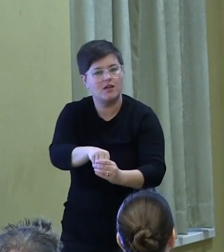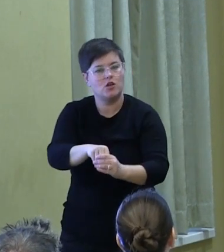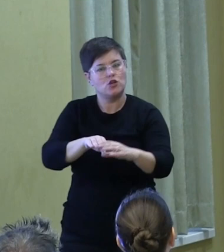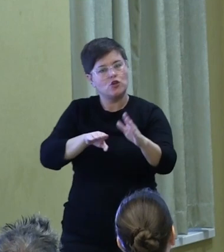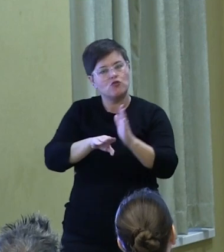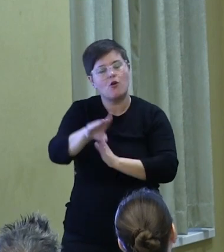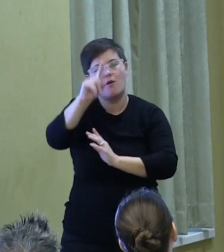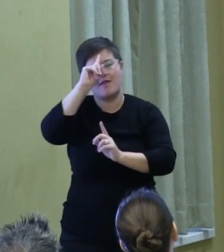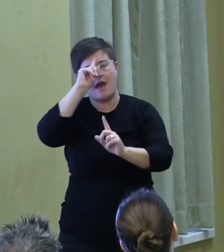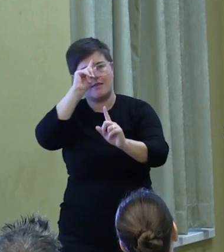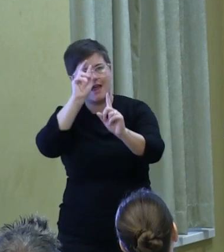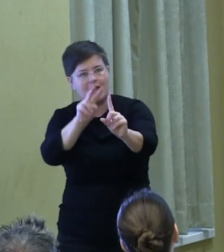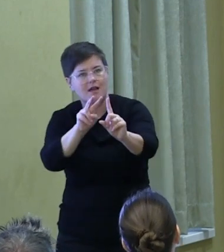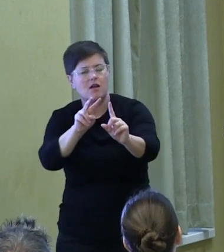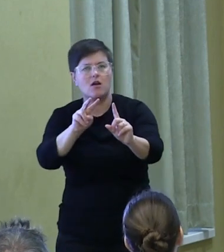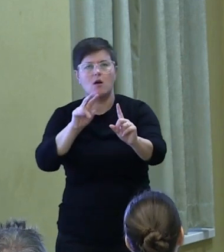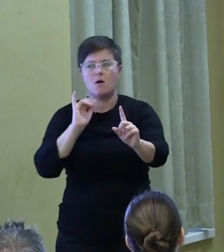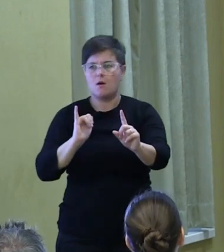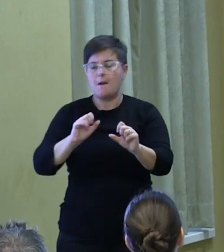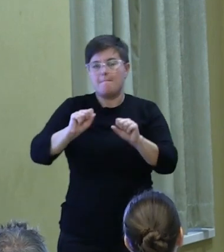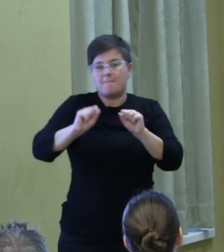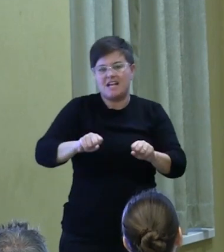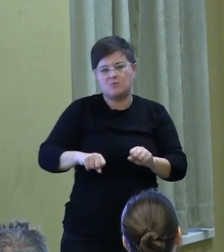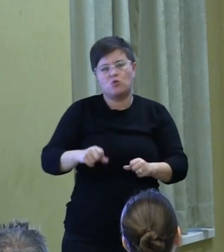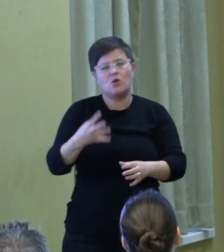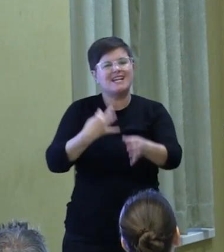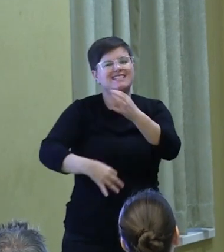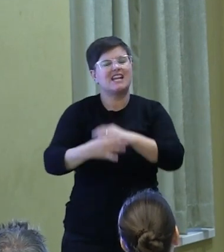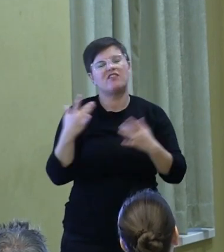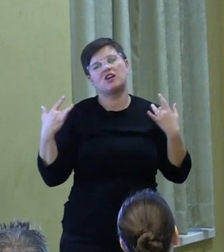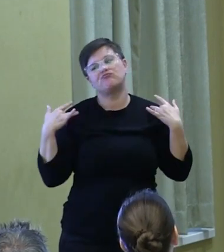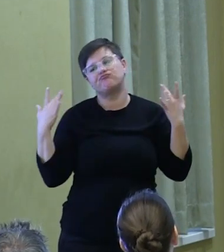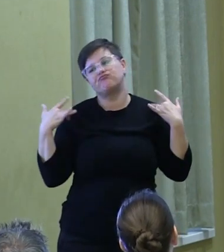toward possibility as opposed to apathy or defeat.